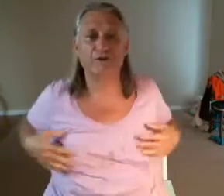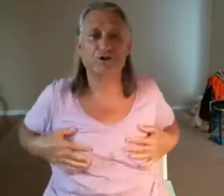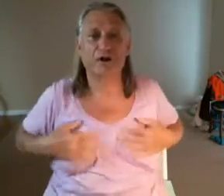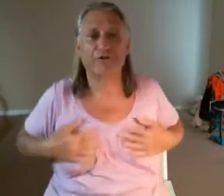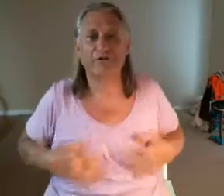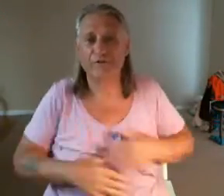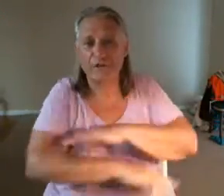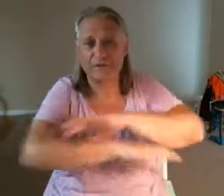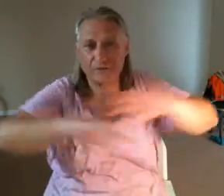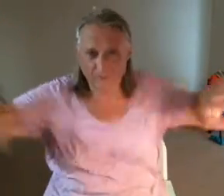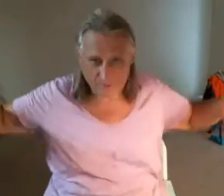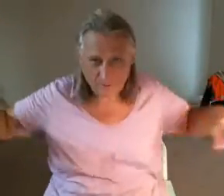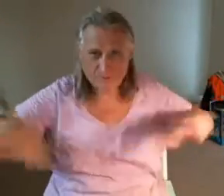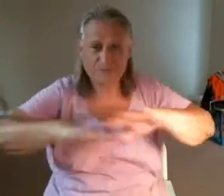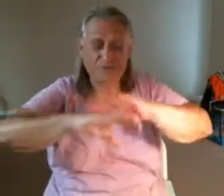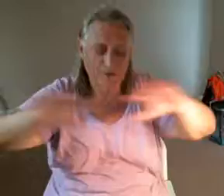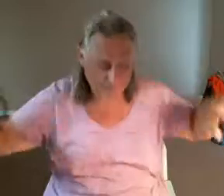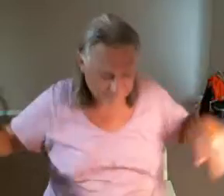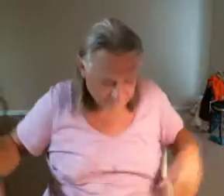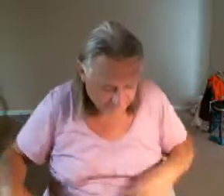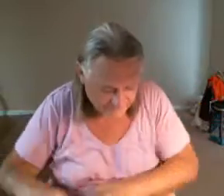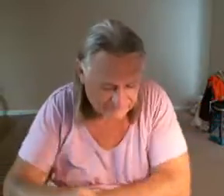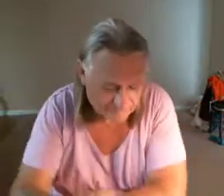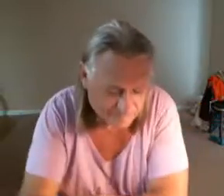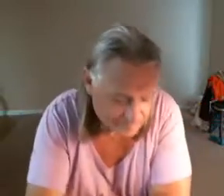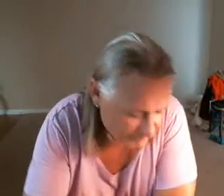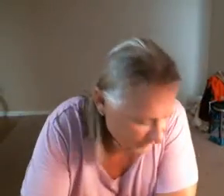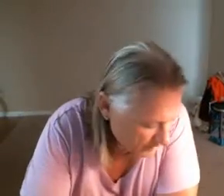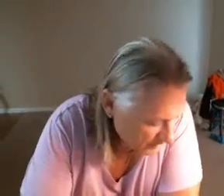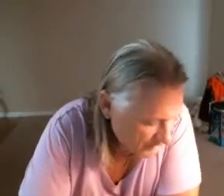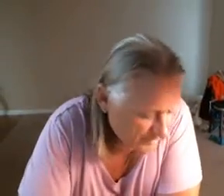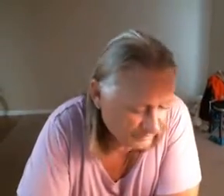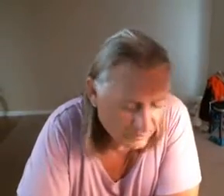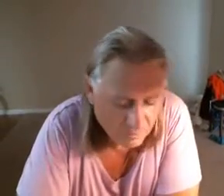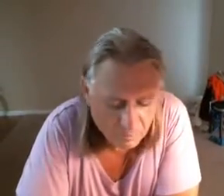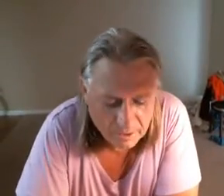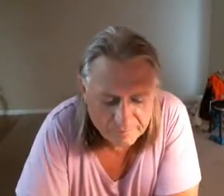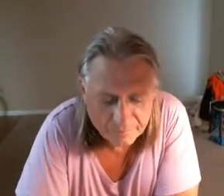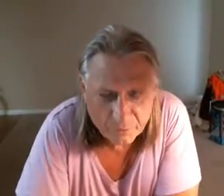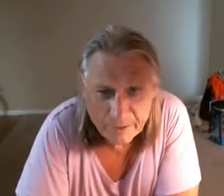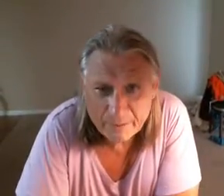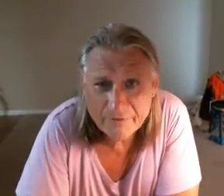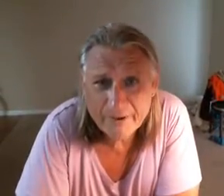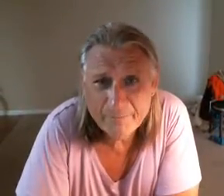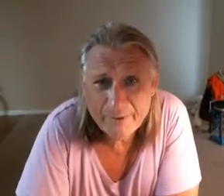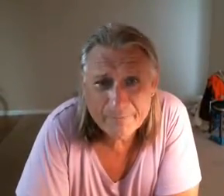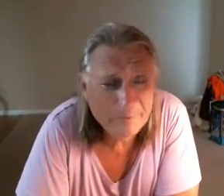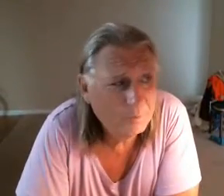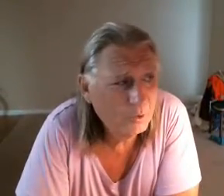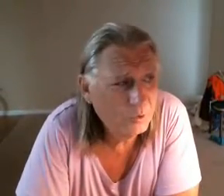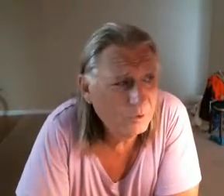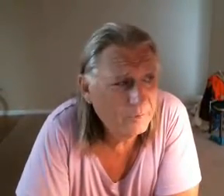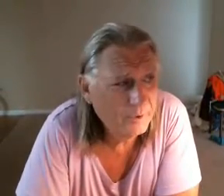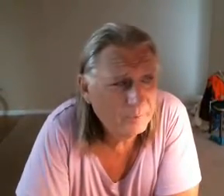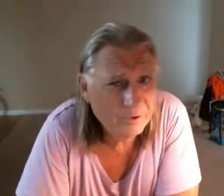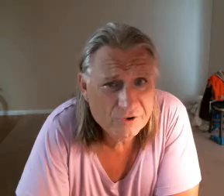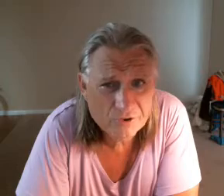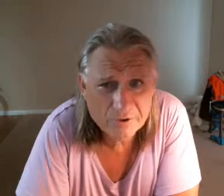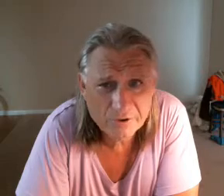chest is getting some exercise okay so uh so anyways I get back from the pool and my blood sugar